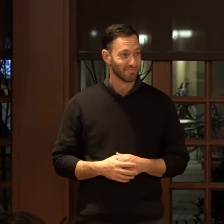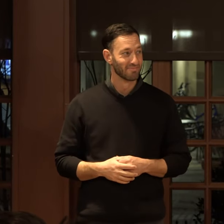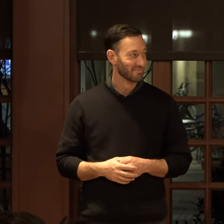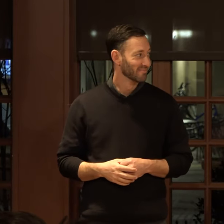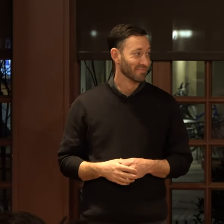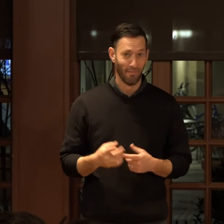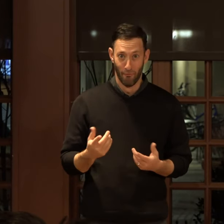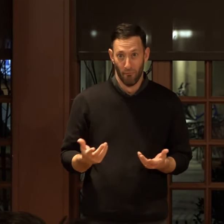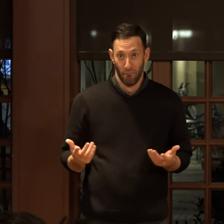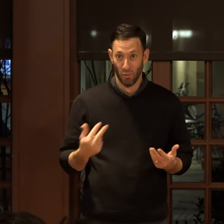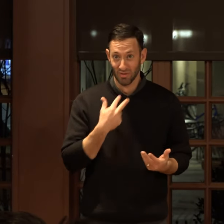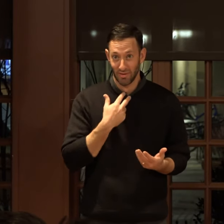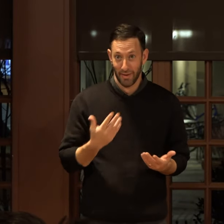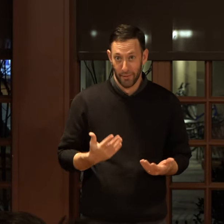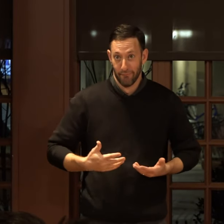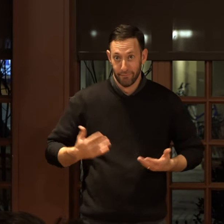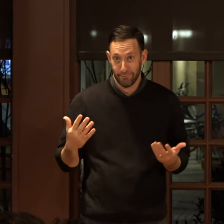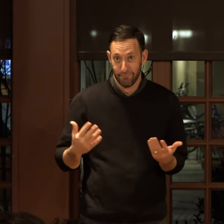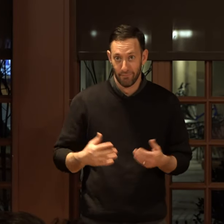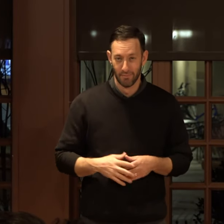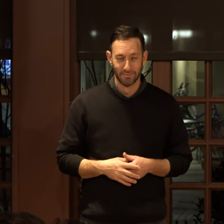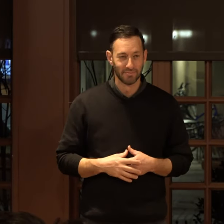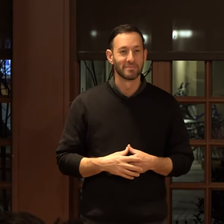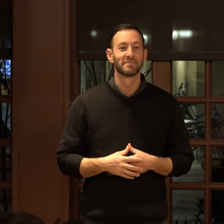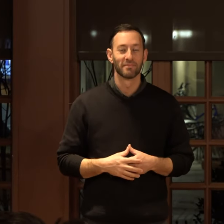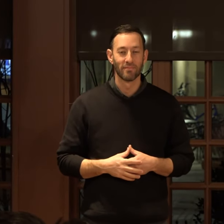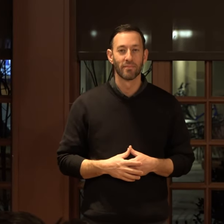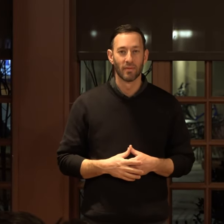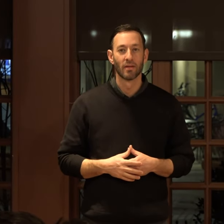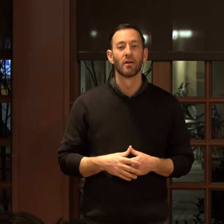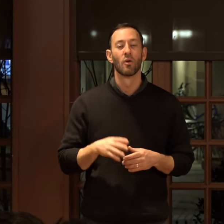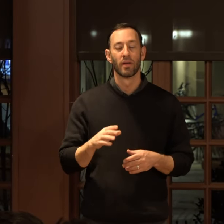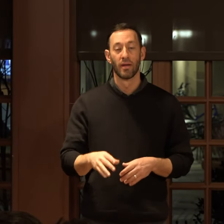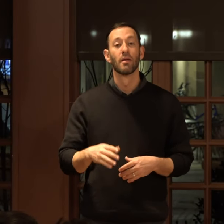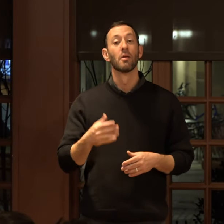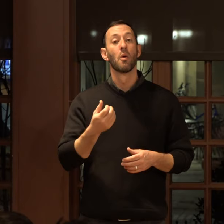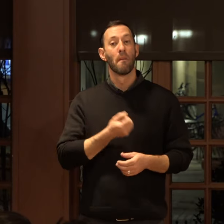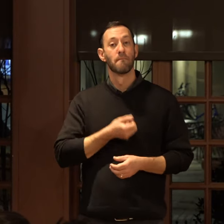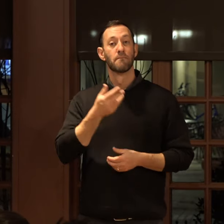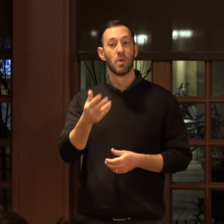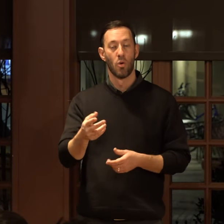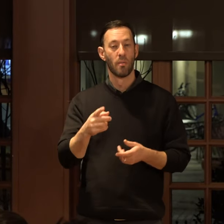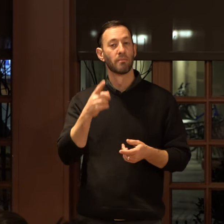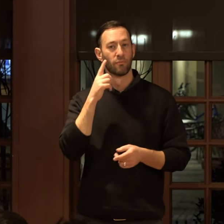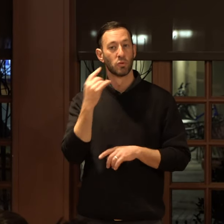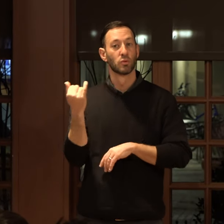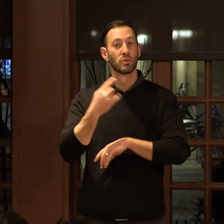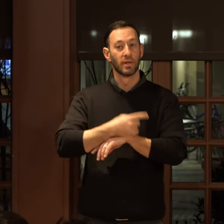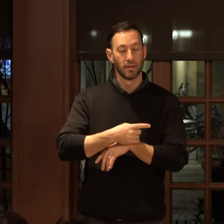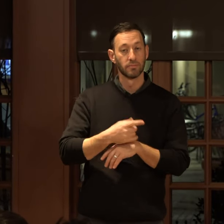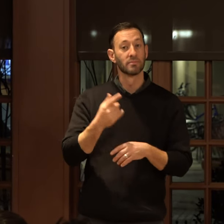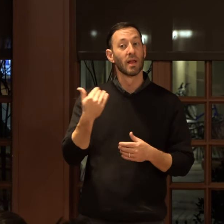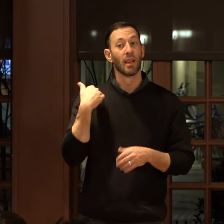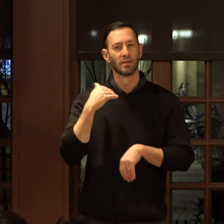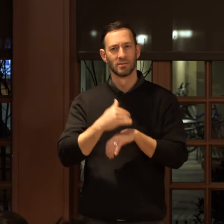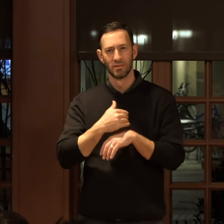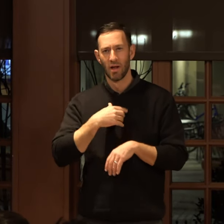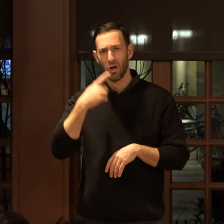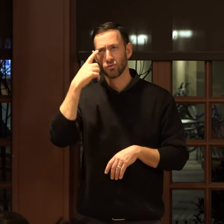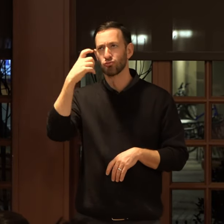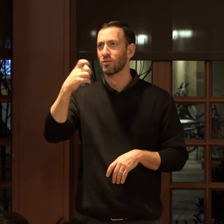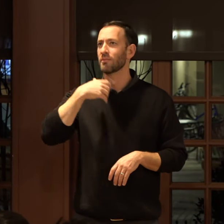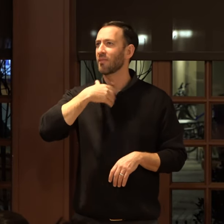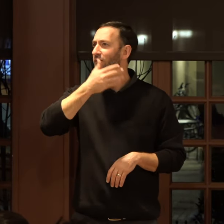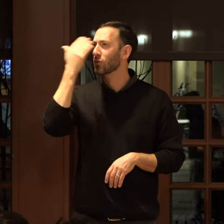Y'all are like, mm, we're stuck here. Okay. Oh, bad today. Last night I dreamt I'd forgotten my